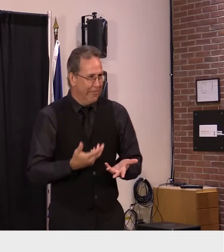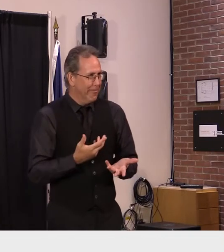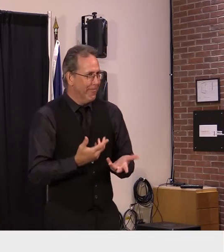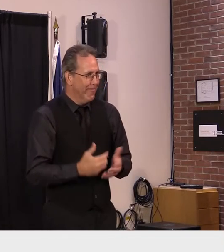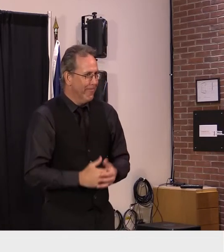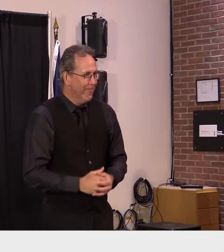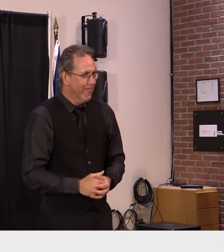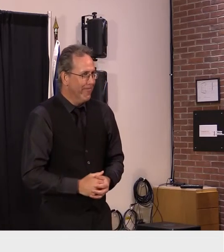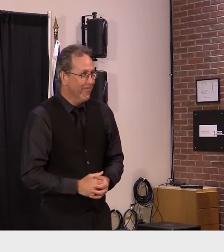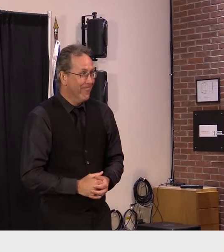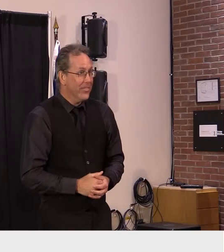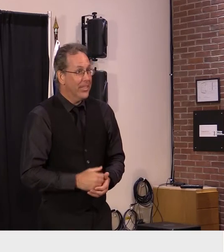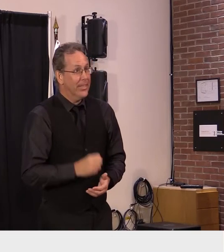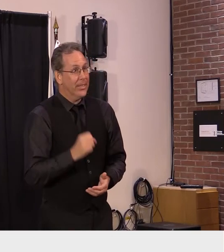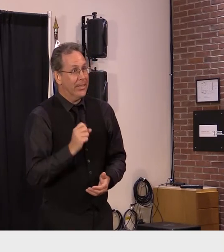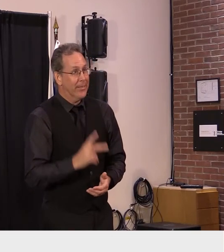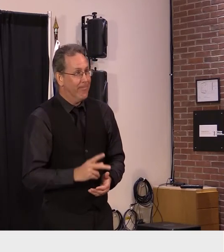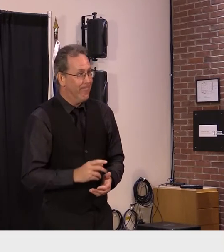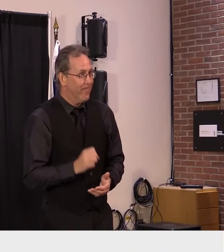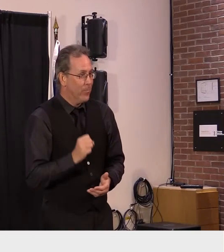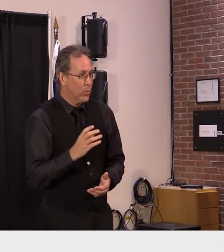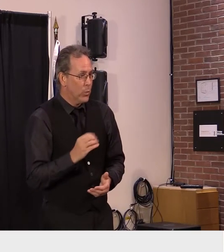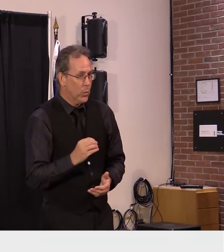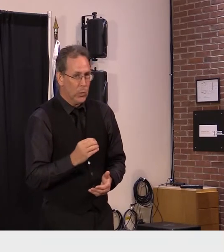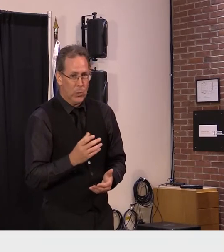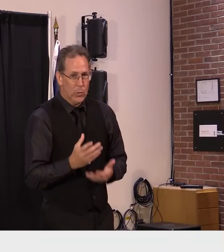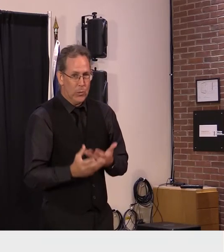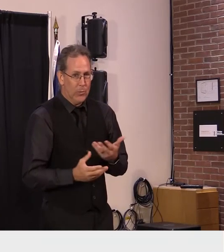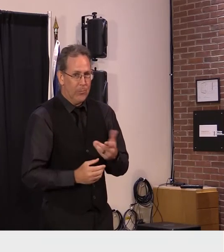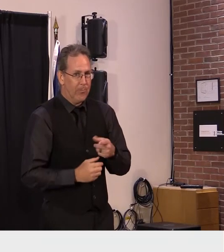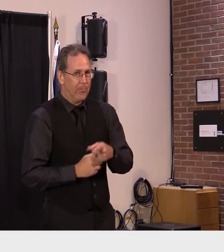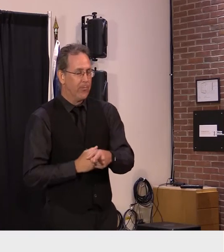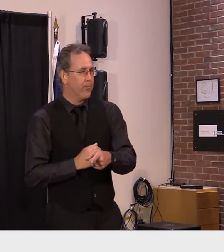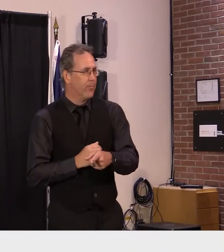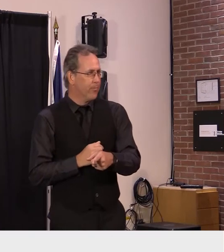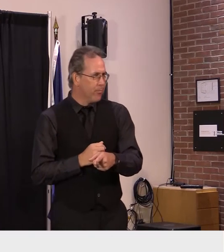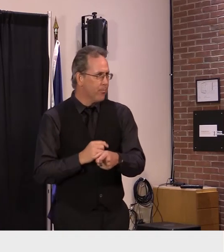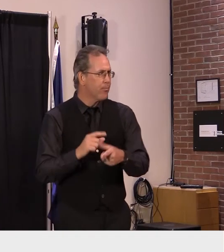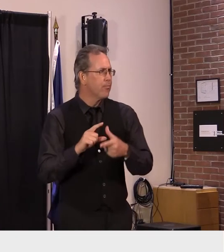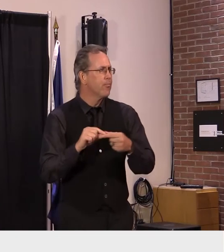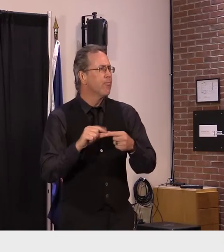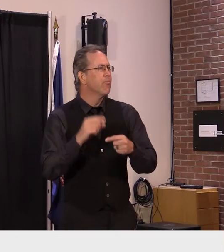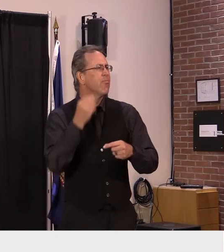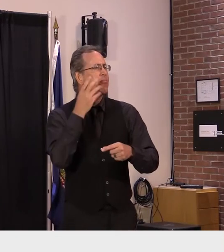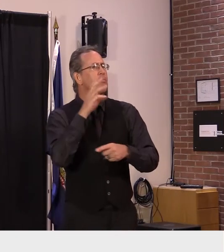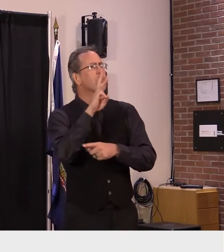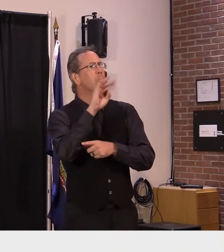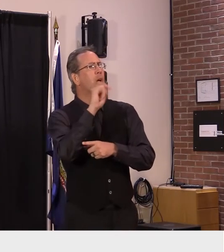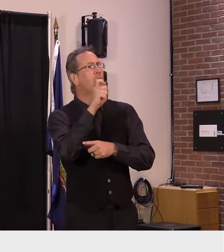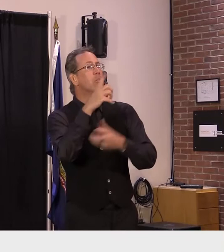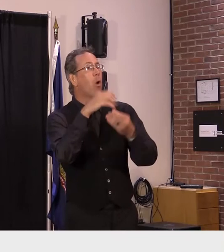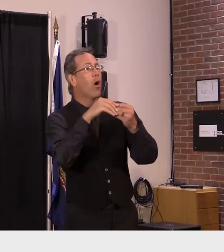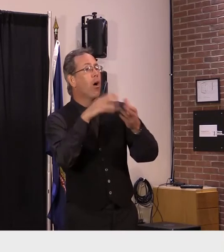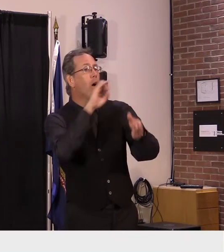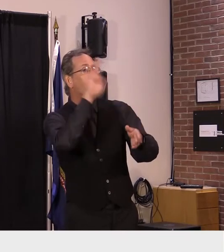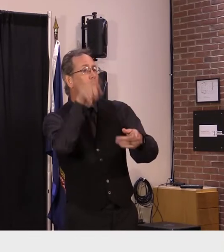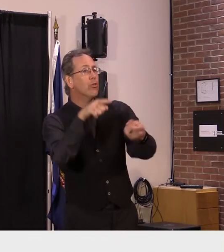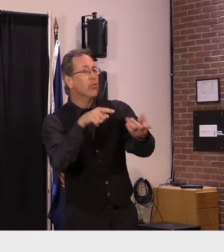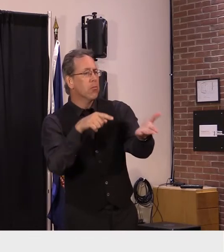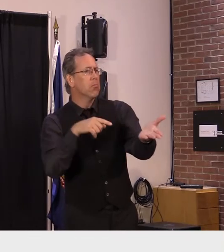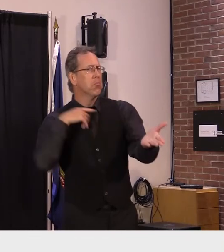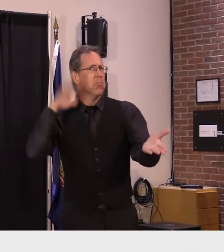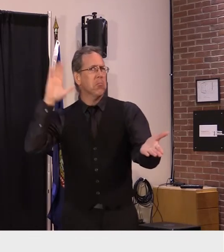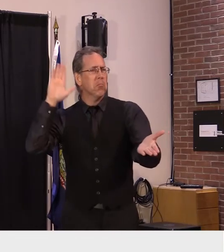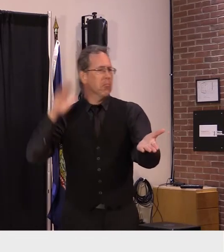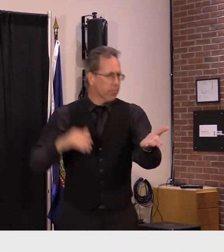all right that um i think calvin had one last question oh yeah thank you um governor i was just wondering if you've had the chance